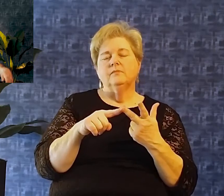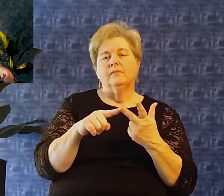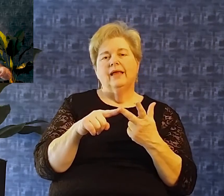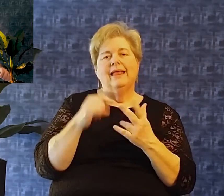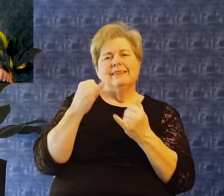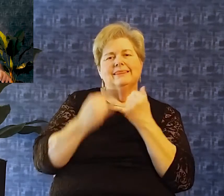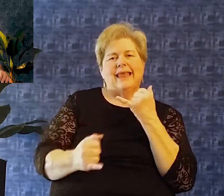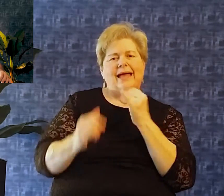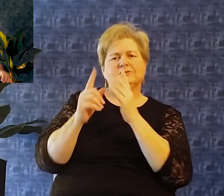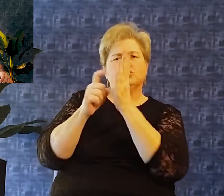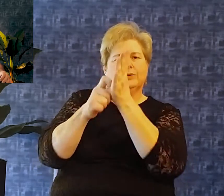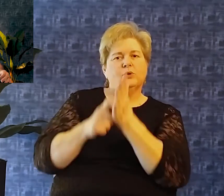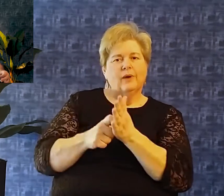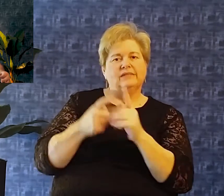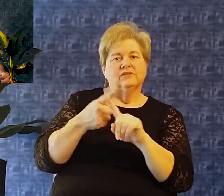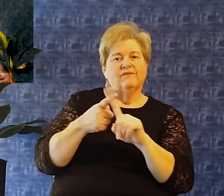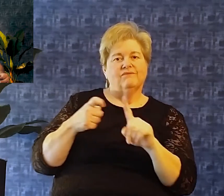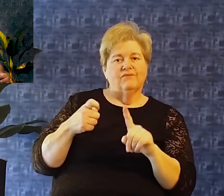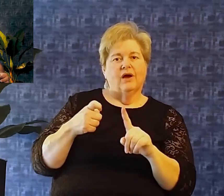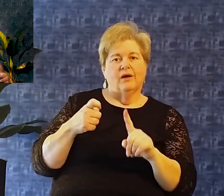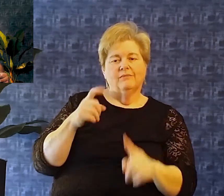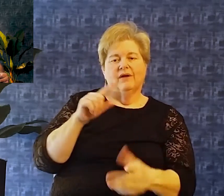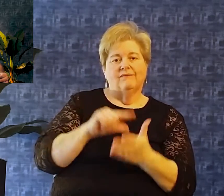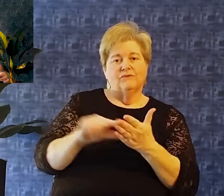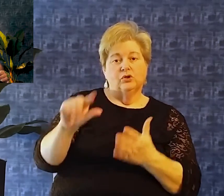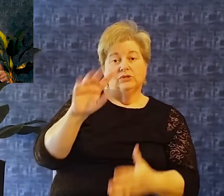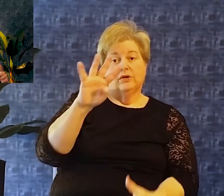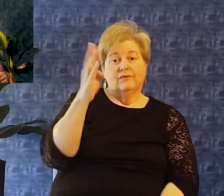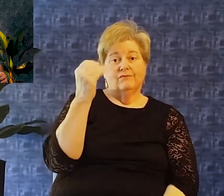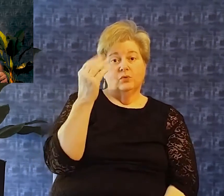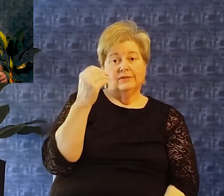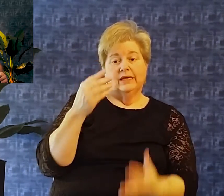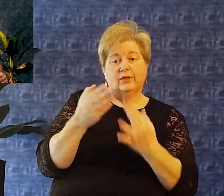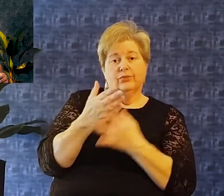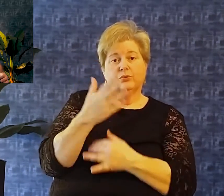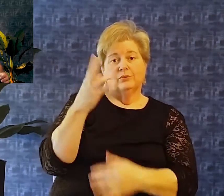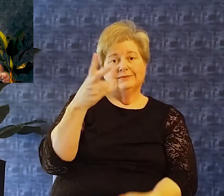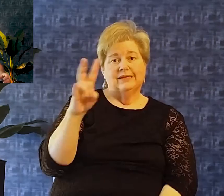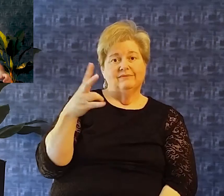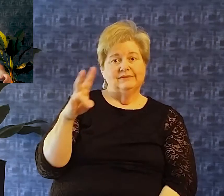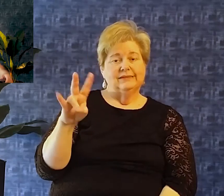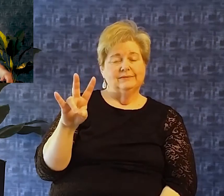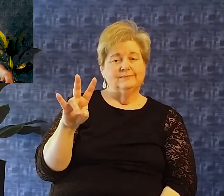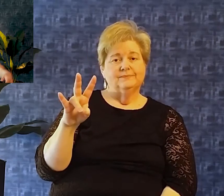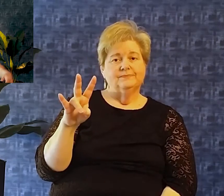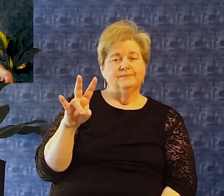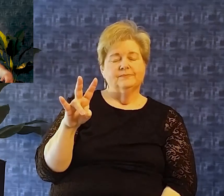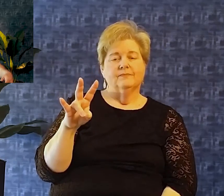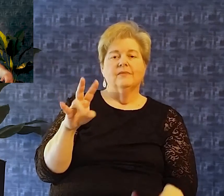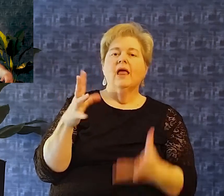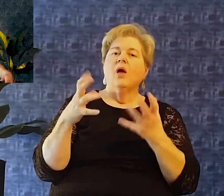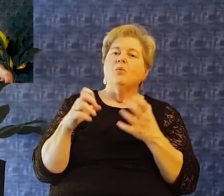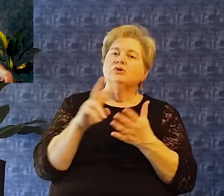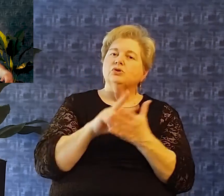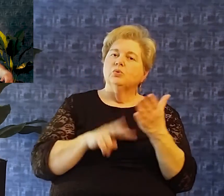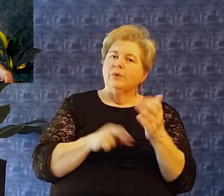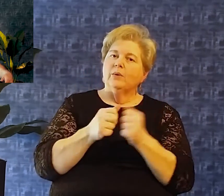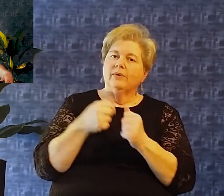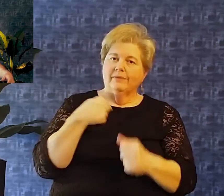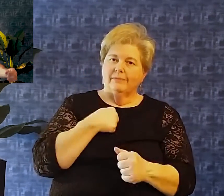attention to And psalm 86 is found in verses 14 down through verse 17 And